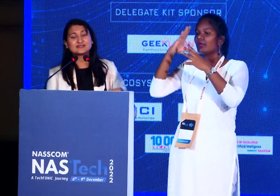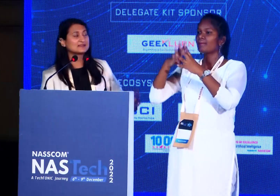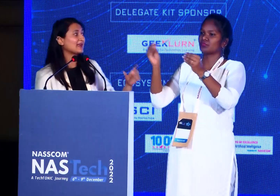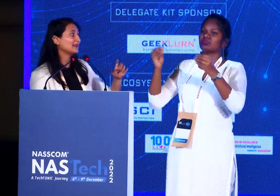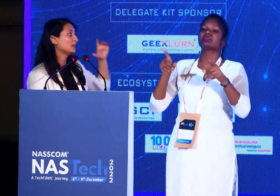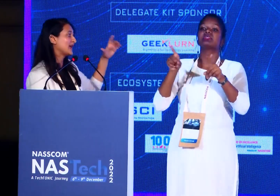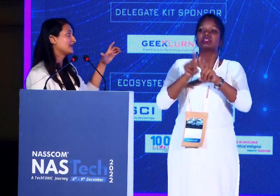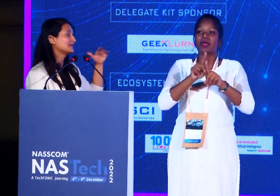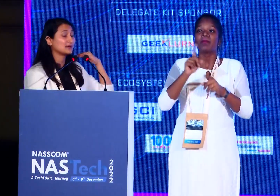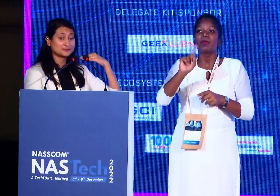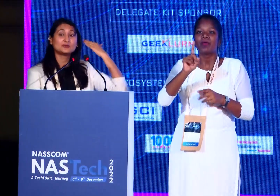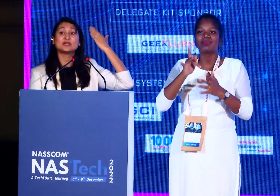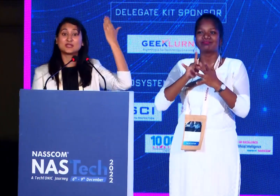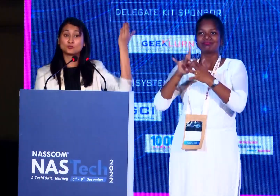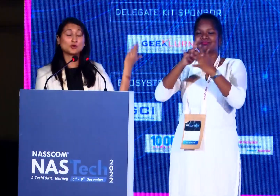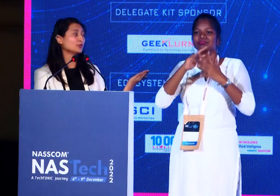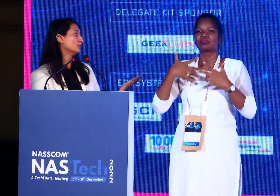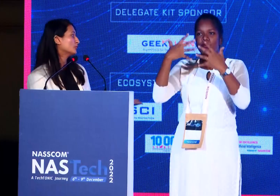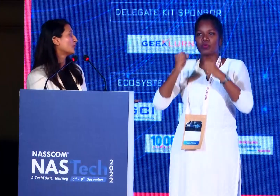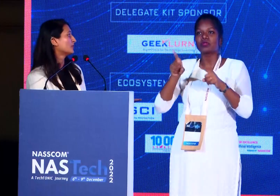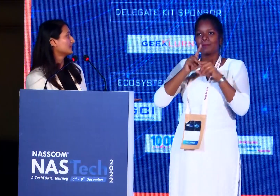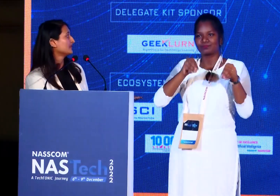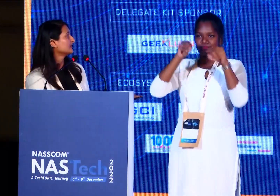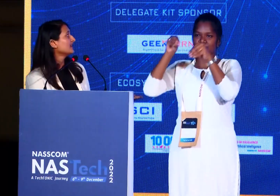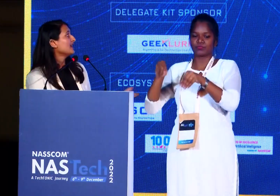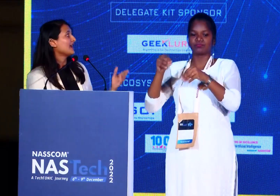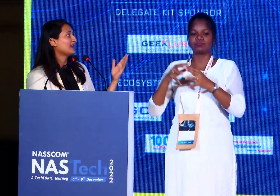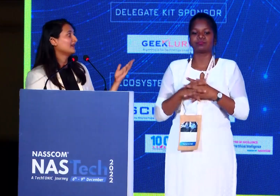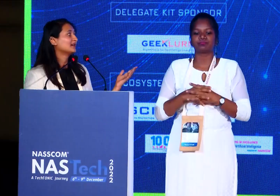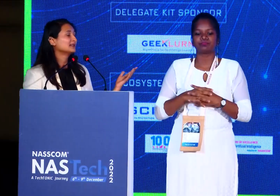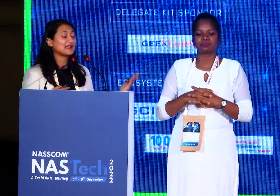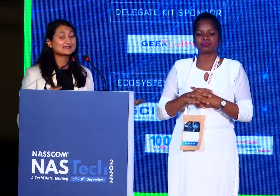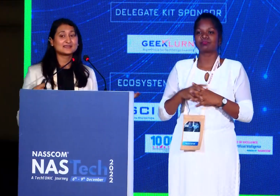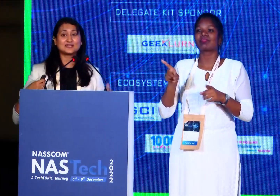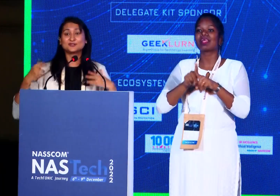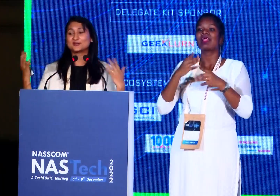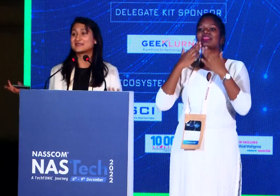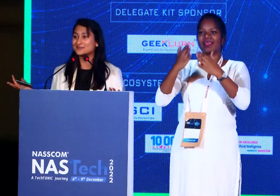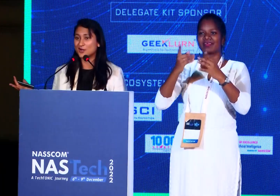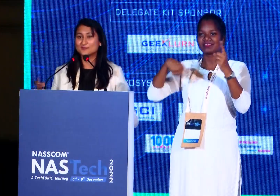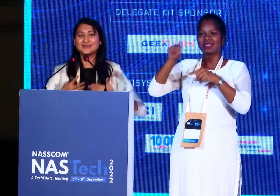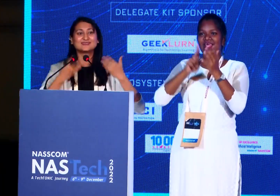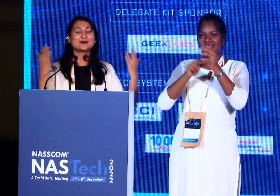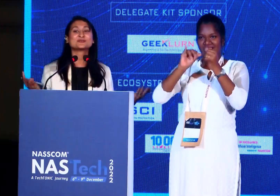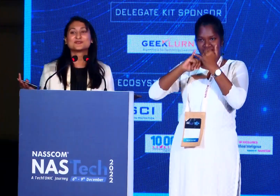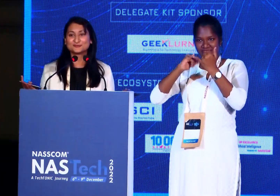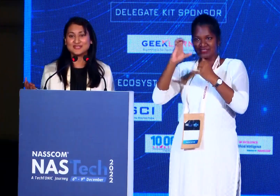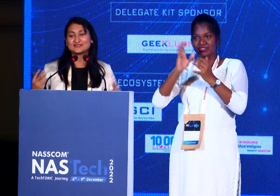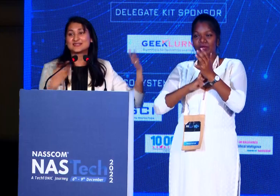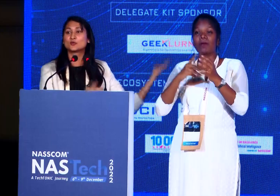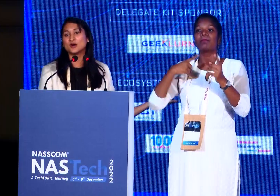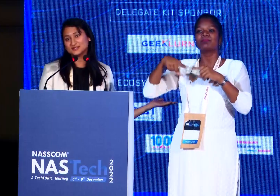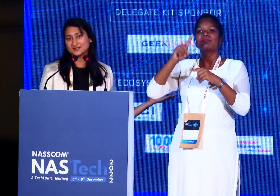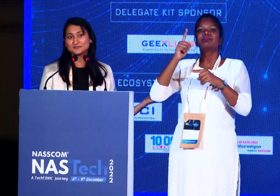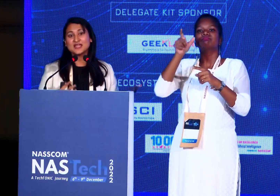So that's exactly where, as a company, we again want to move forward with. And thanks again to NASCOM and a number of